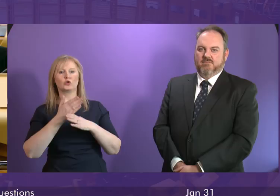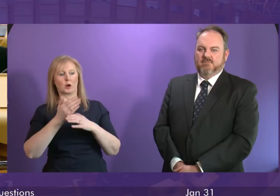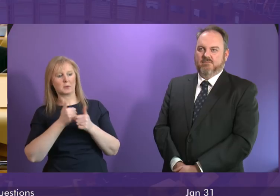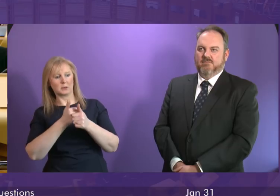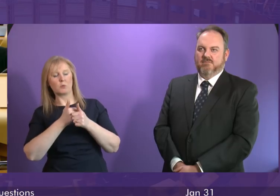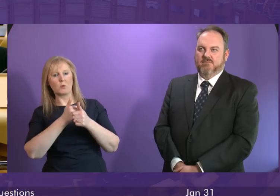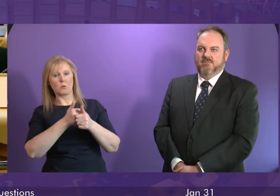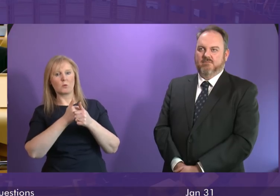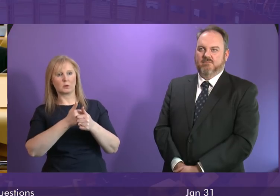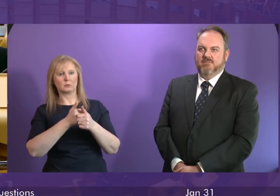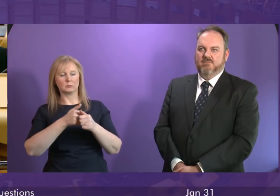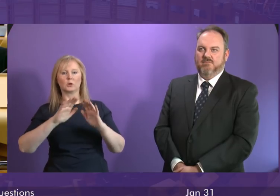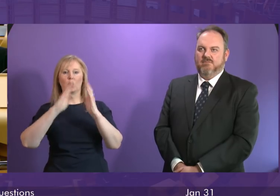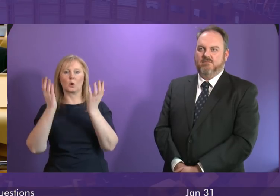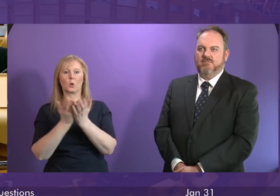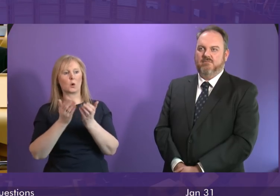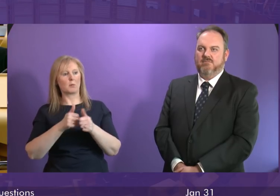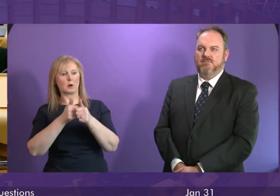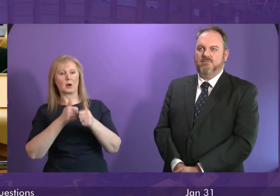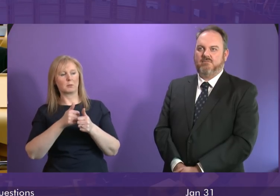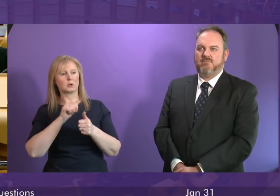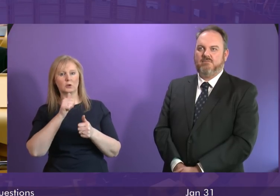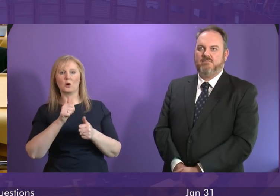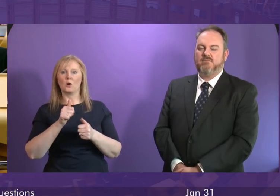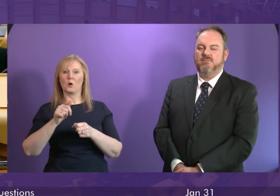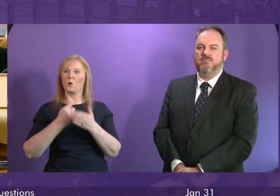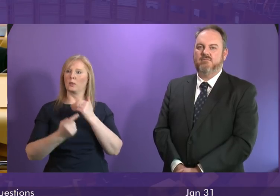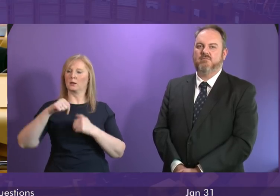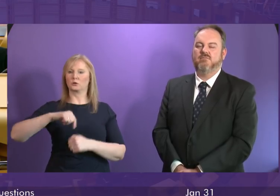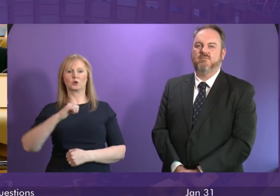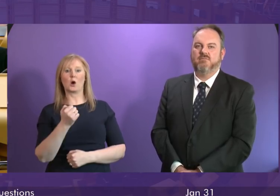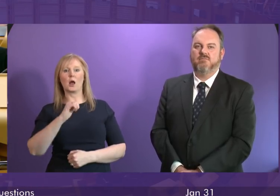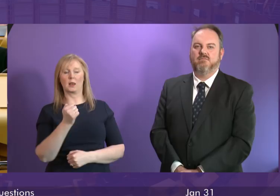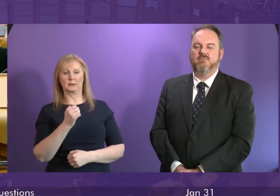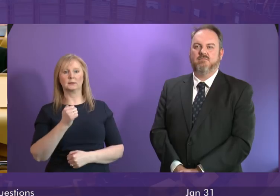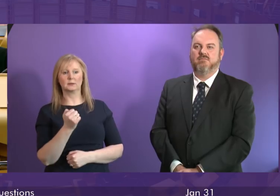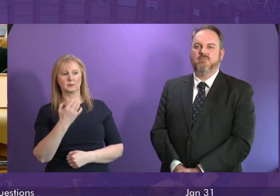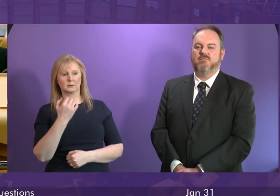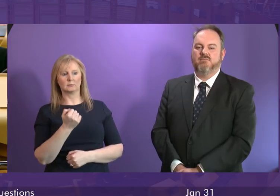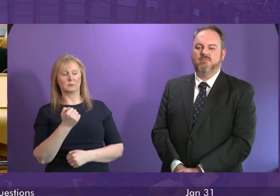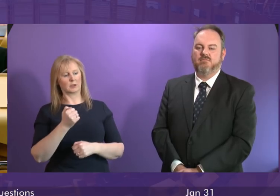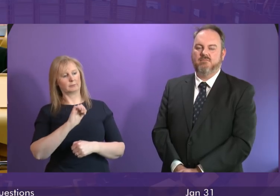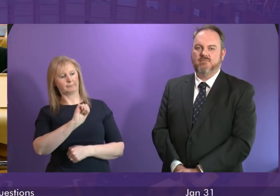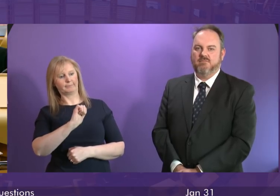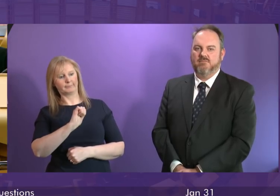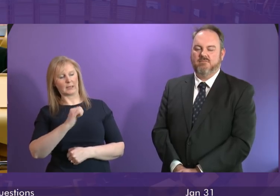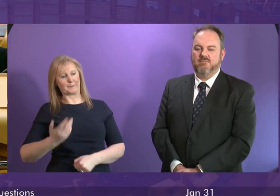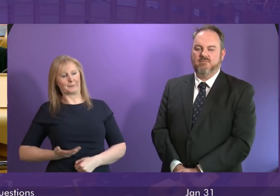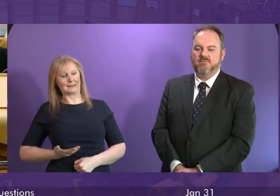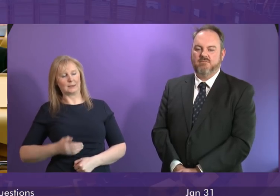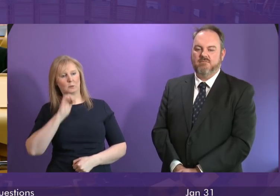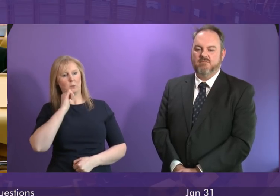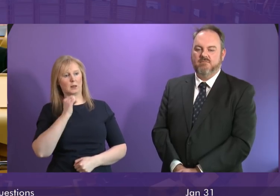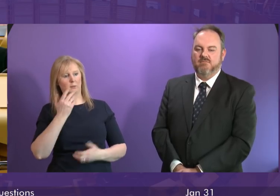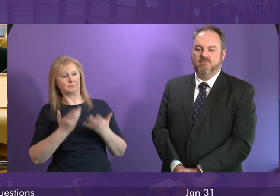course these are often global companies that don't just operate in Scotland so their overall business will depend on what they do in a